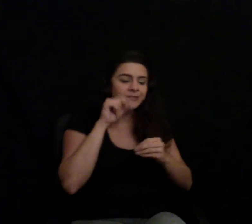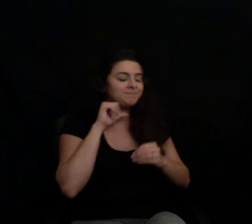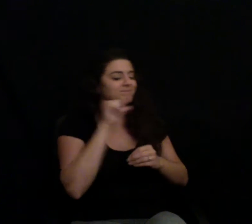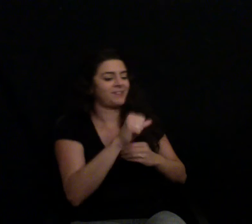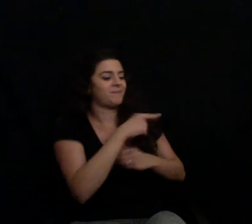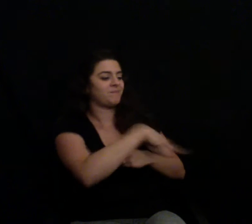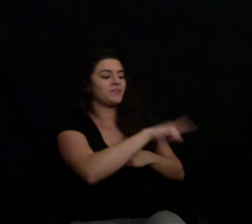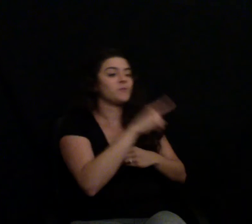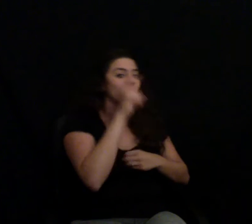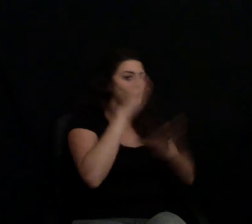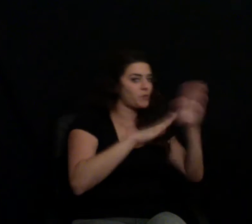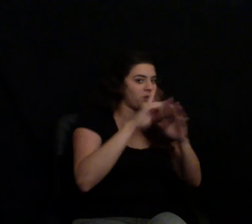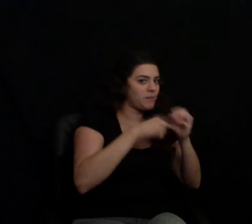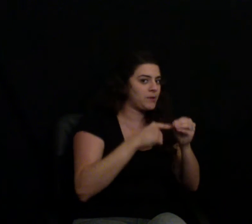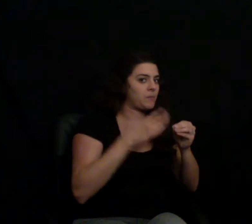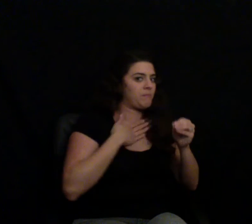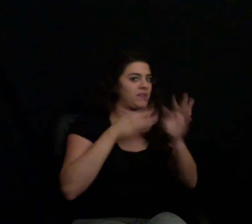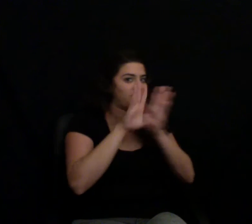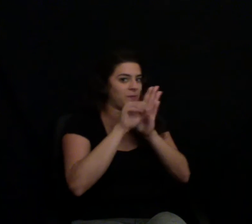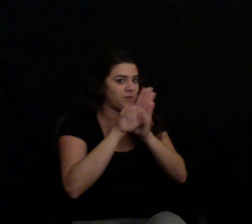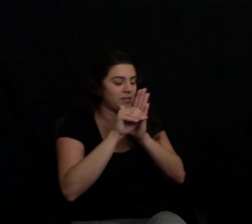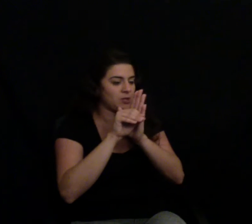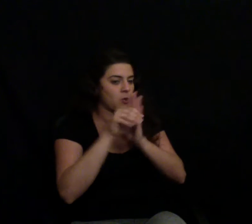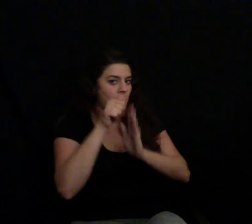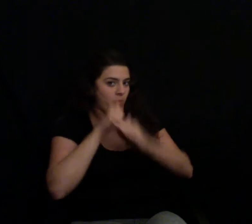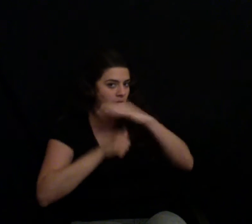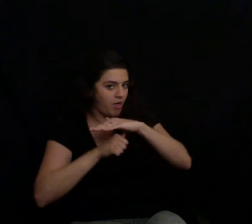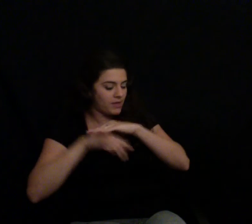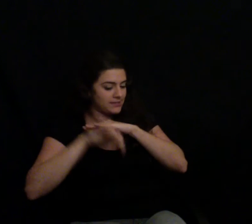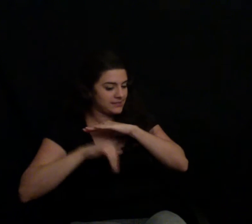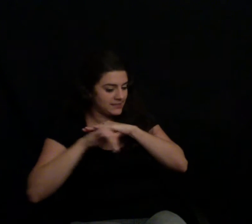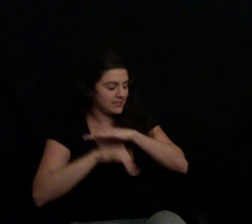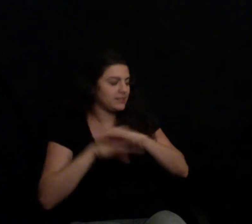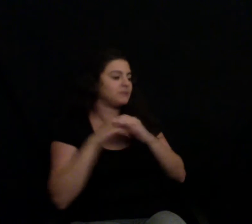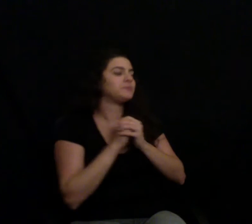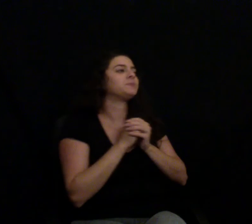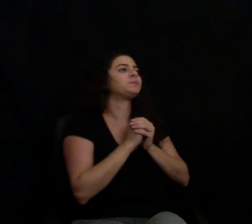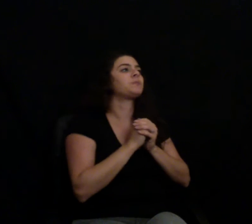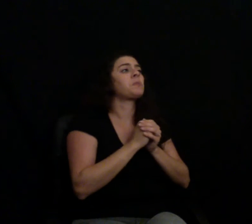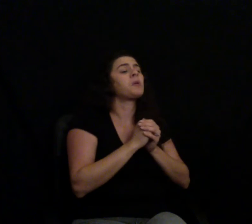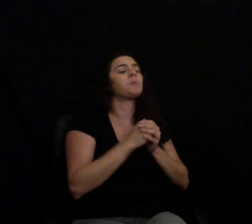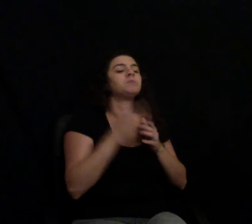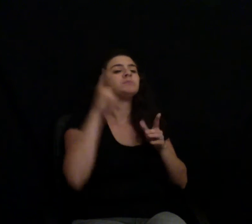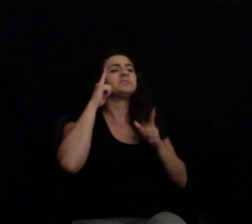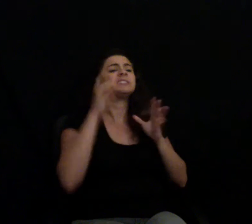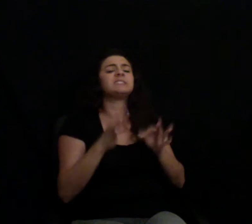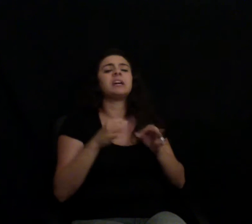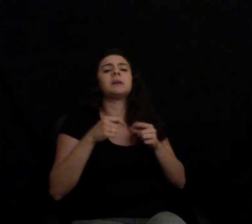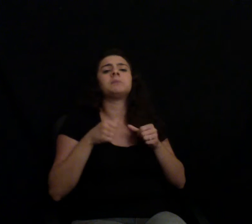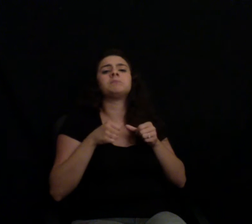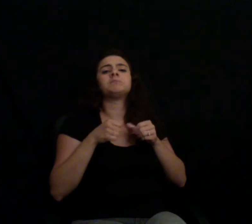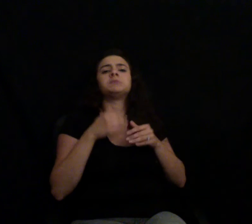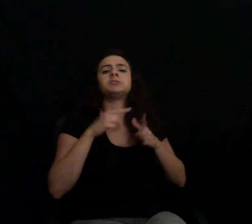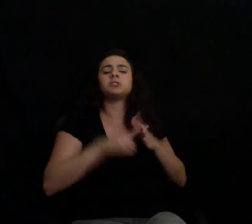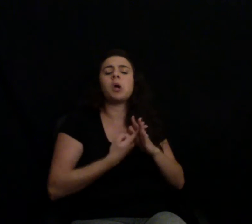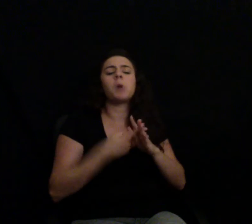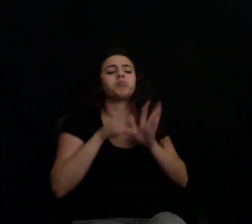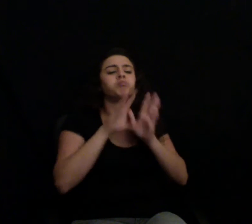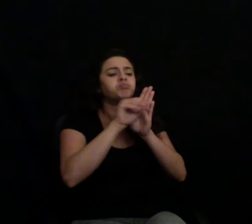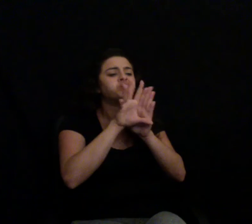I've been collecting that kind of stuff, just stuff on my farm, didn't really know what to do with it. That's when Craig contacted Leah Garces. My name